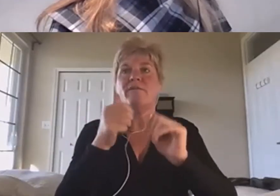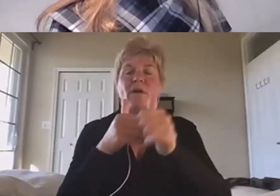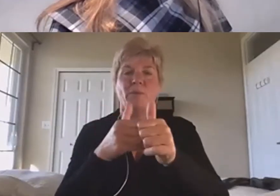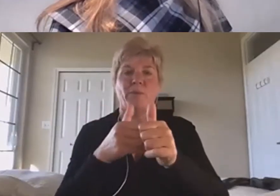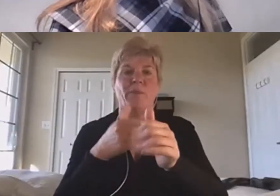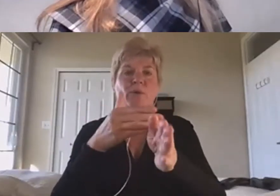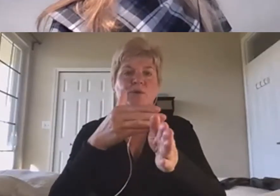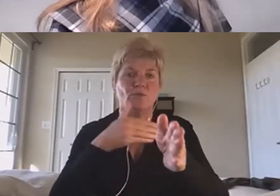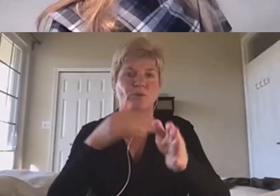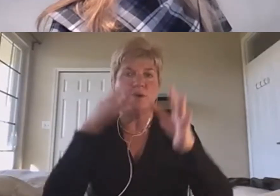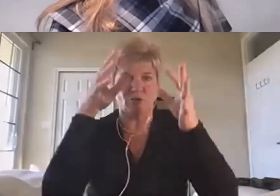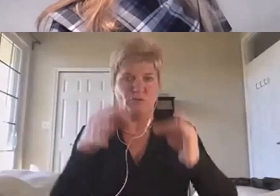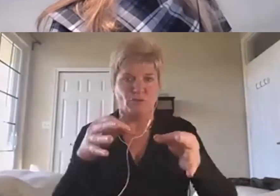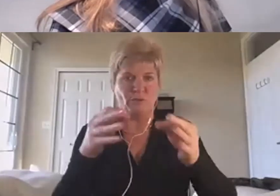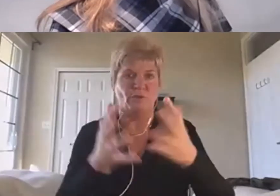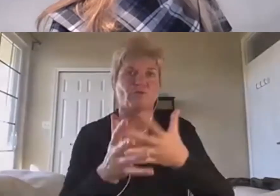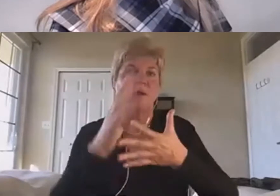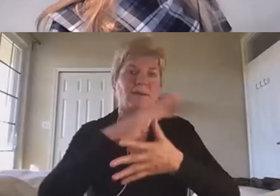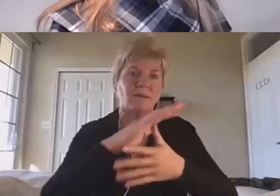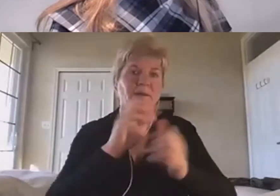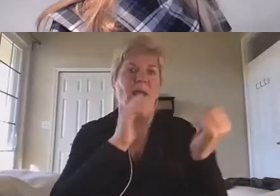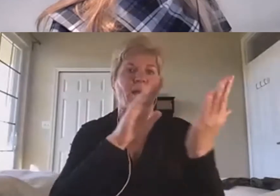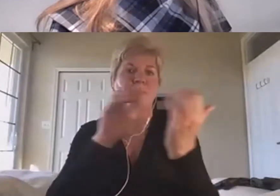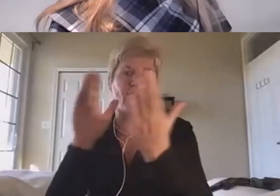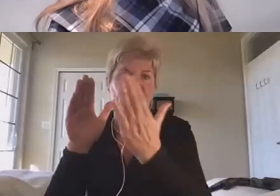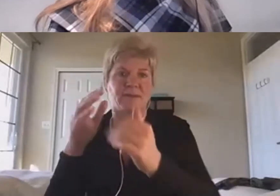criteria, and methods for application.